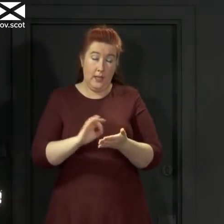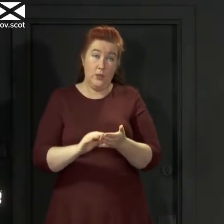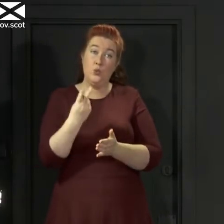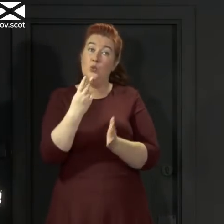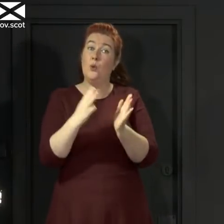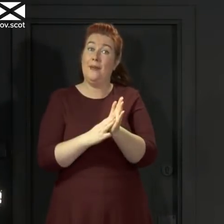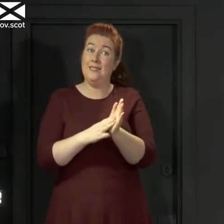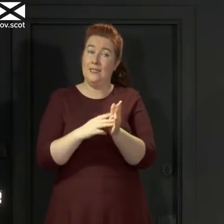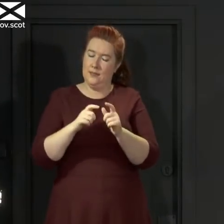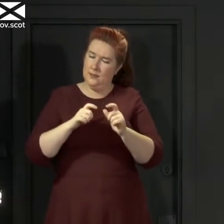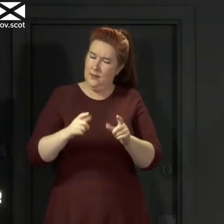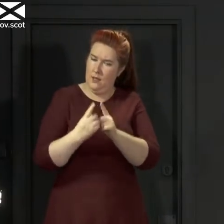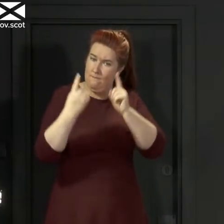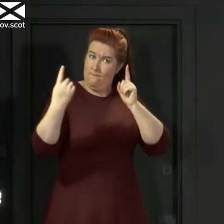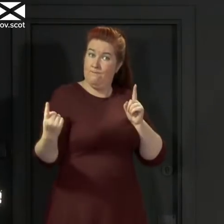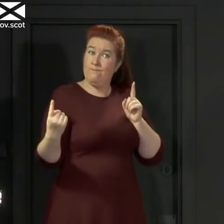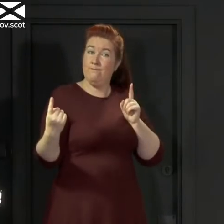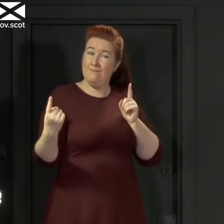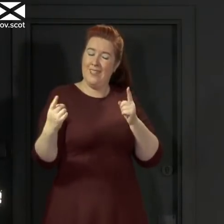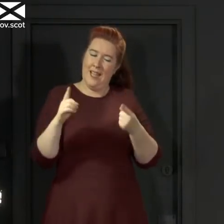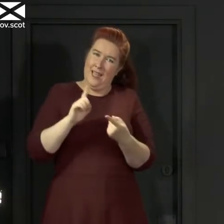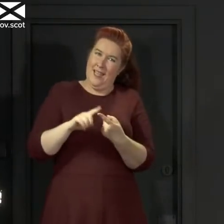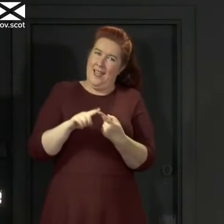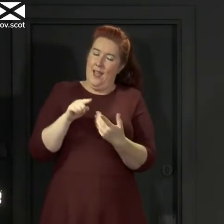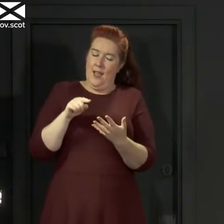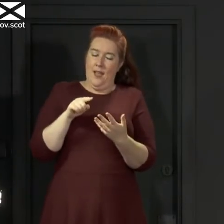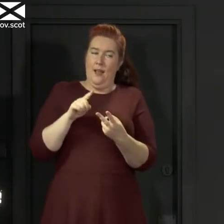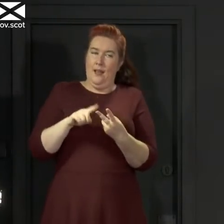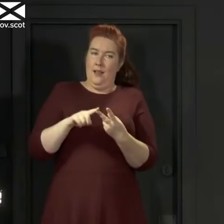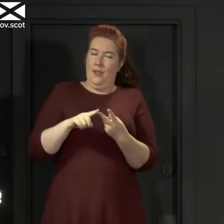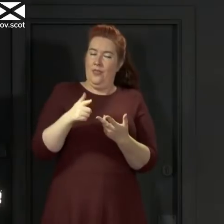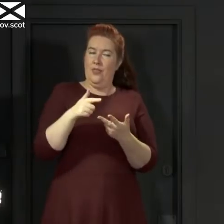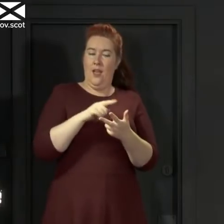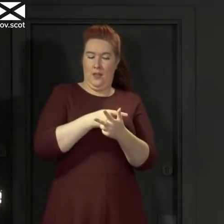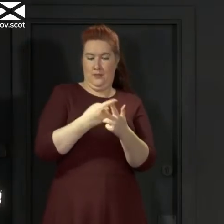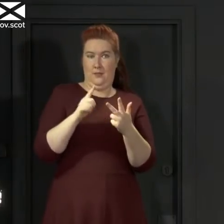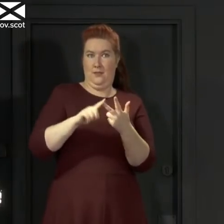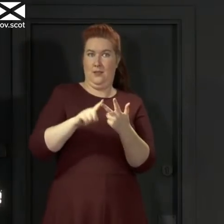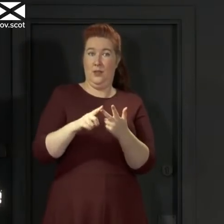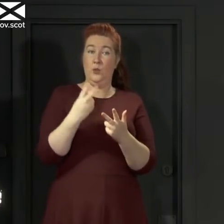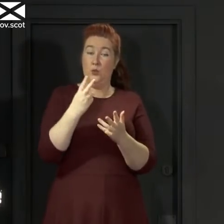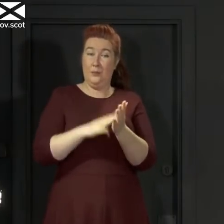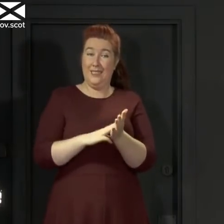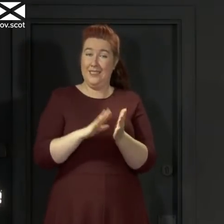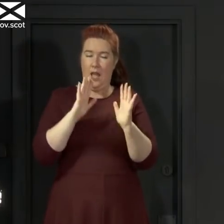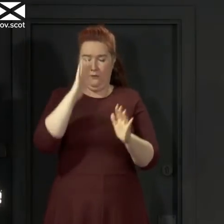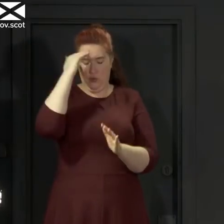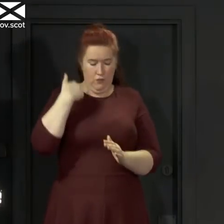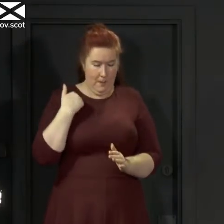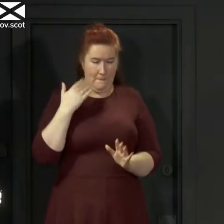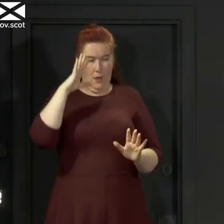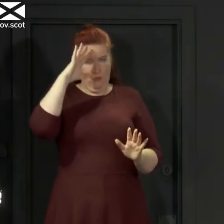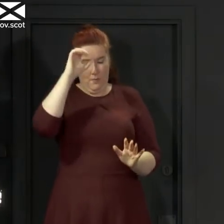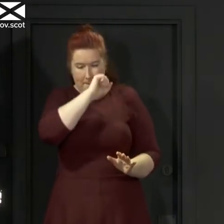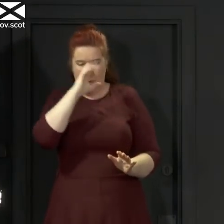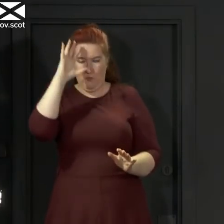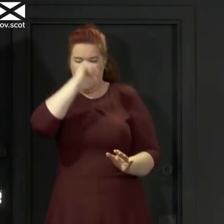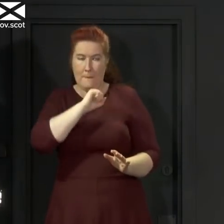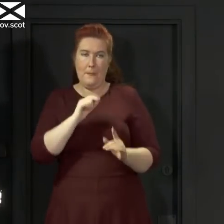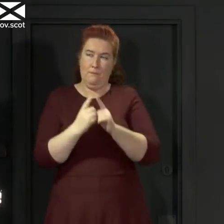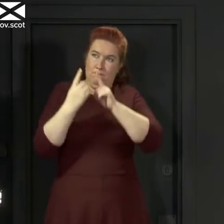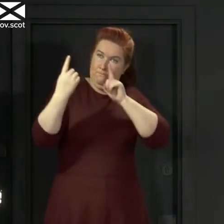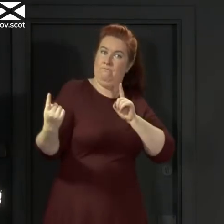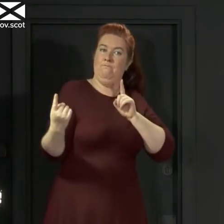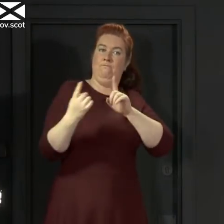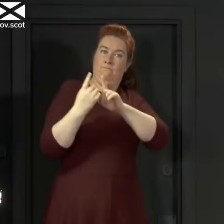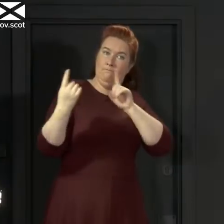remains the rule and I think it is the one measure that we all need to constantly remind ourselves to comply with. And